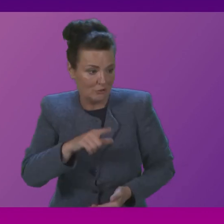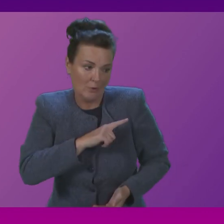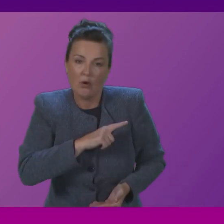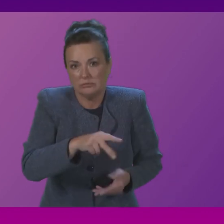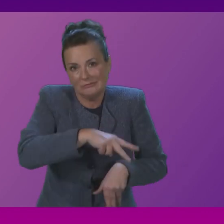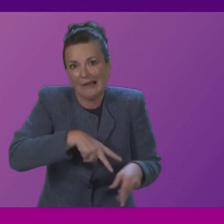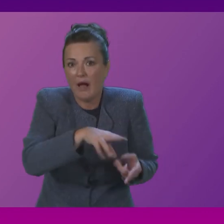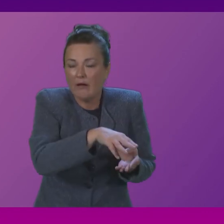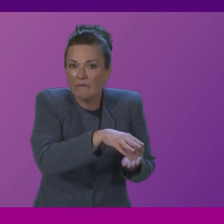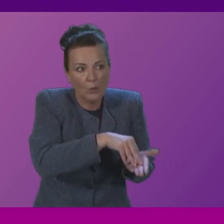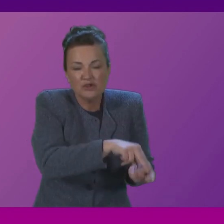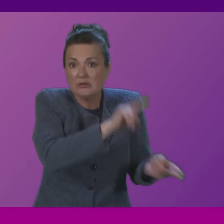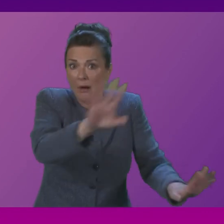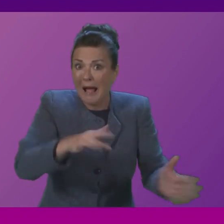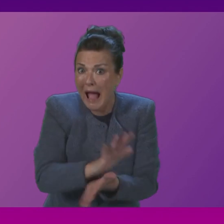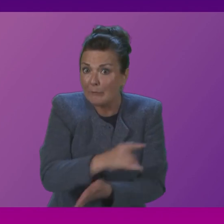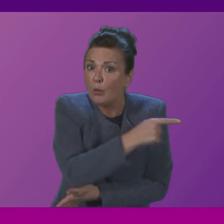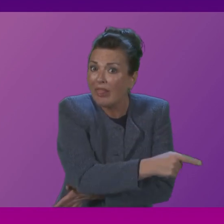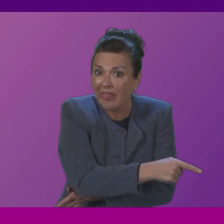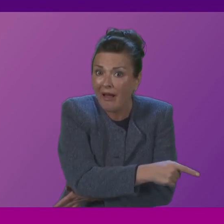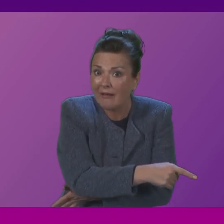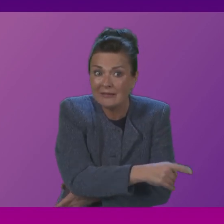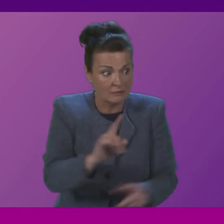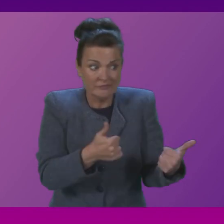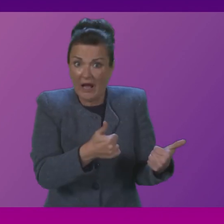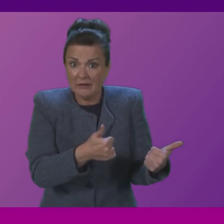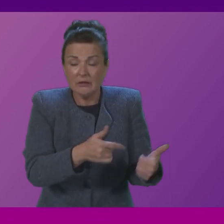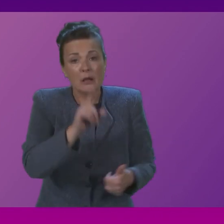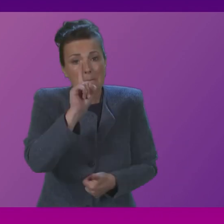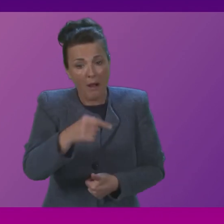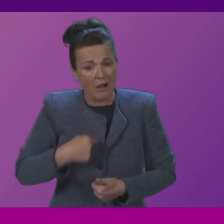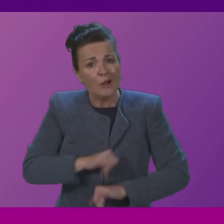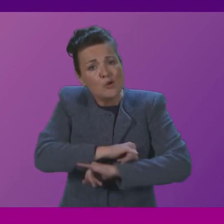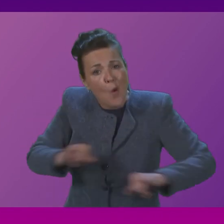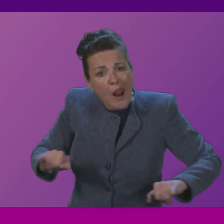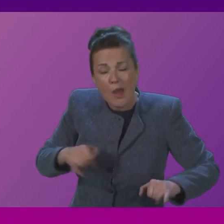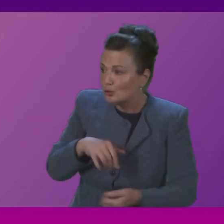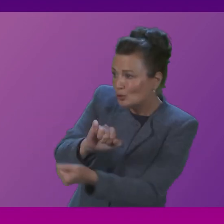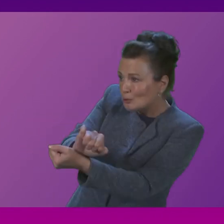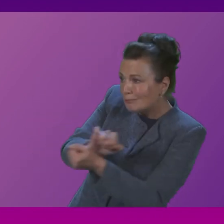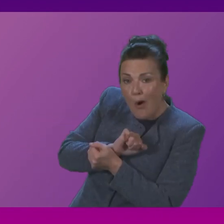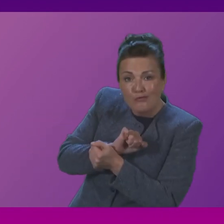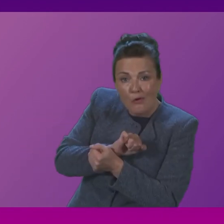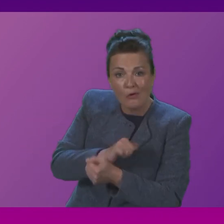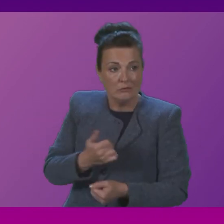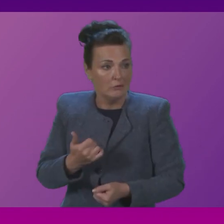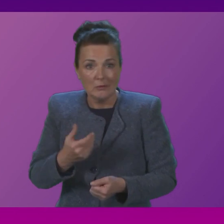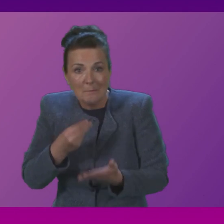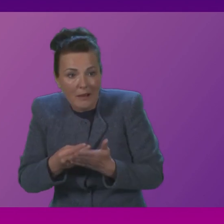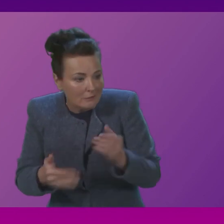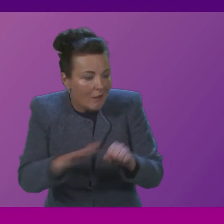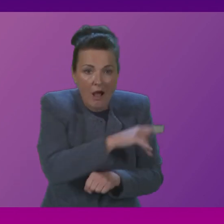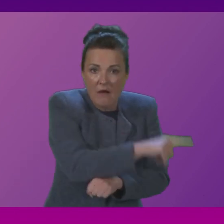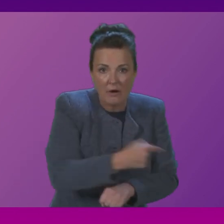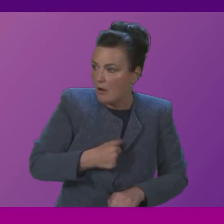inflation we have no power to borrow for day to day services we can't raise tax mid-year our reserves are fully allocated